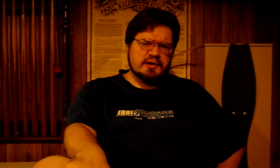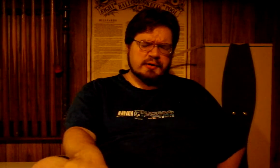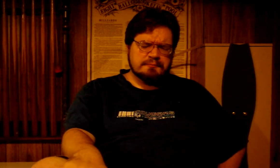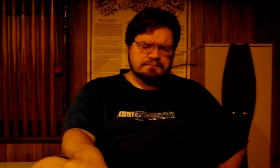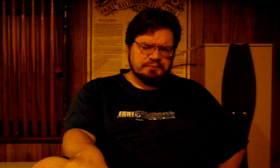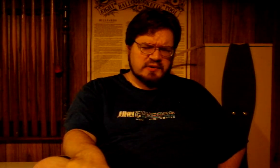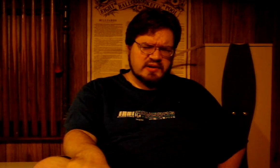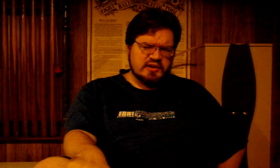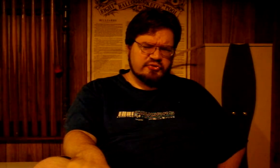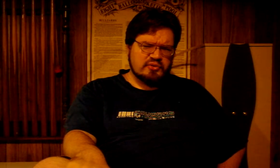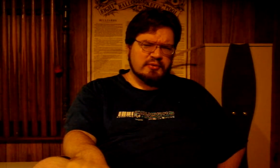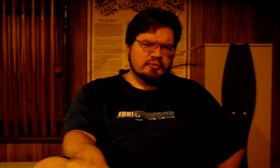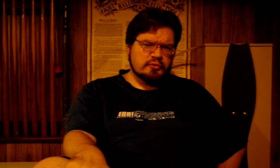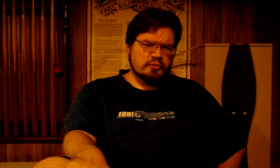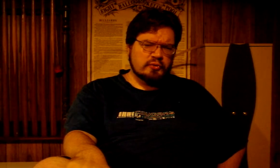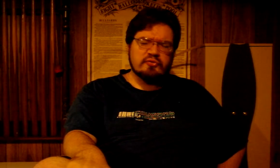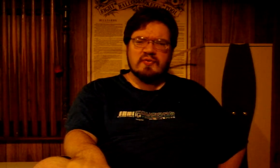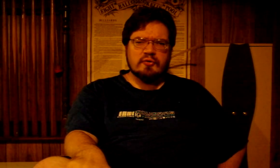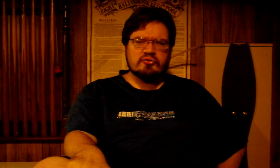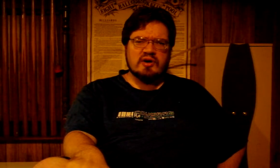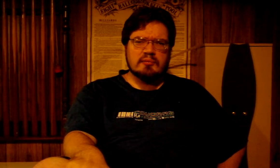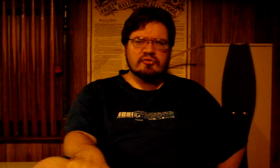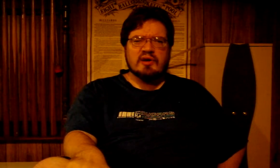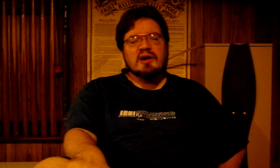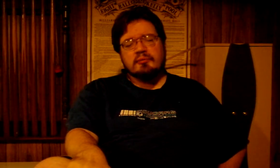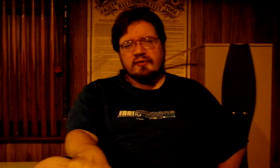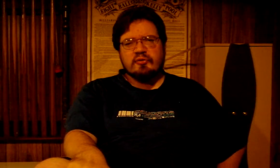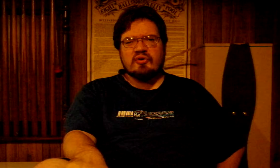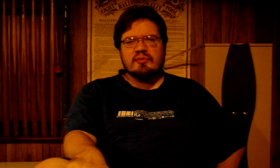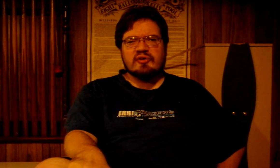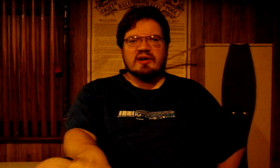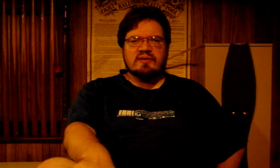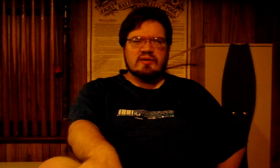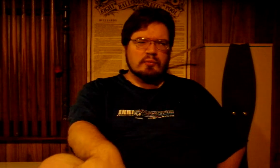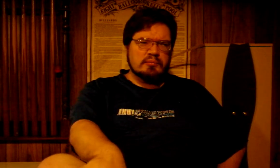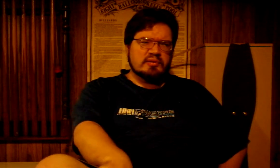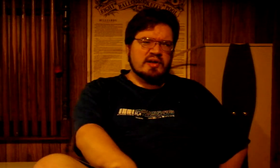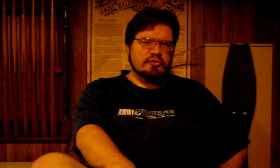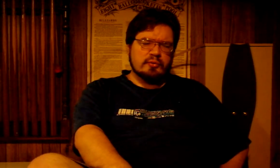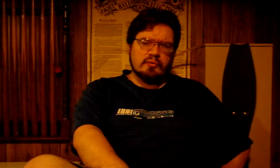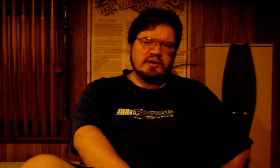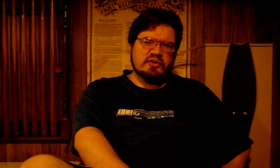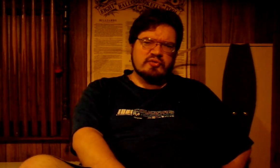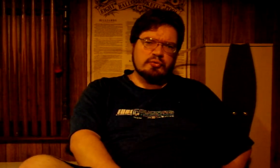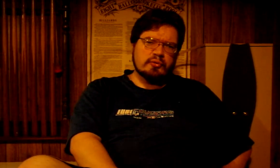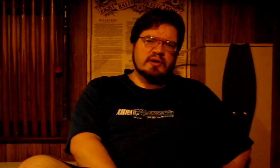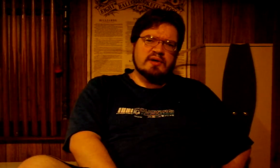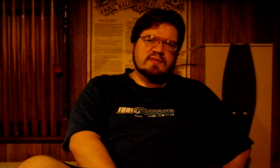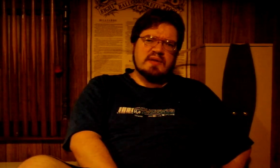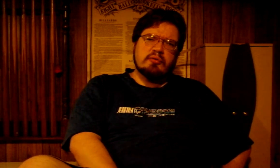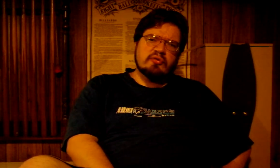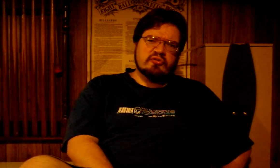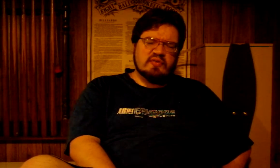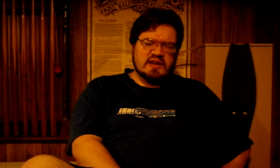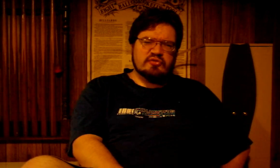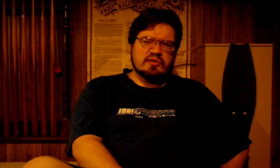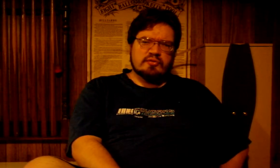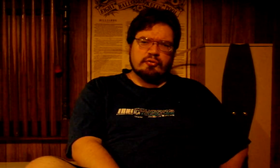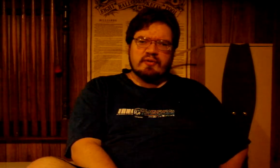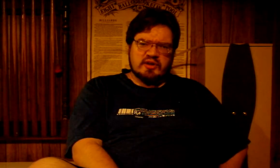is someone who looks for the good times, when the good times end in one place or with one individual, they move on to the next individual or the next